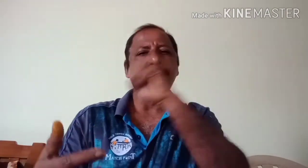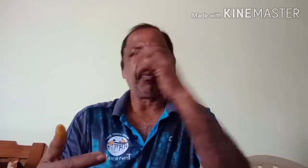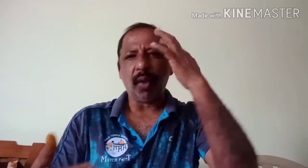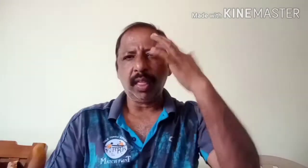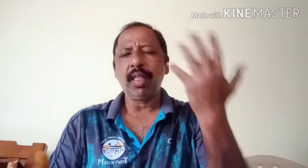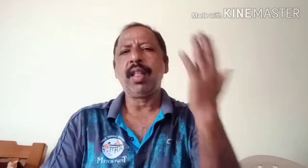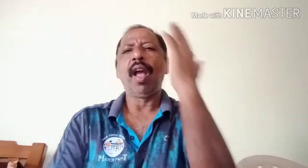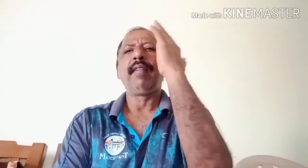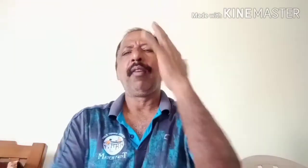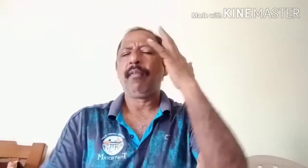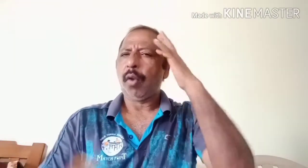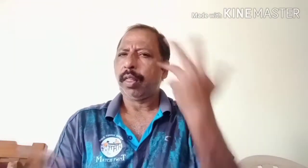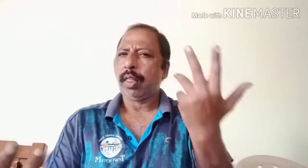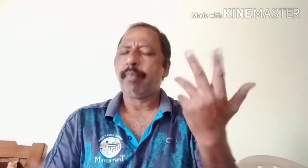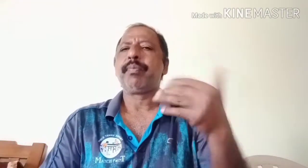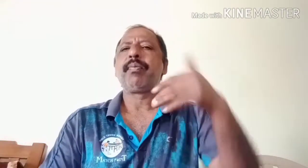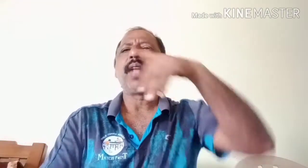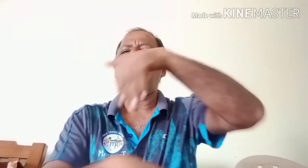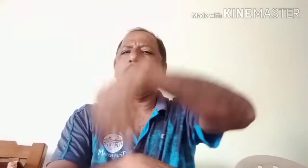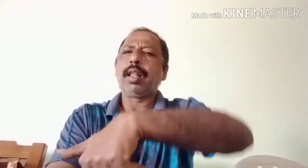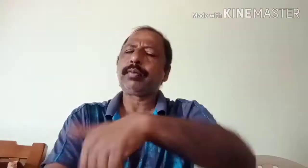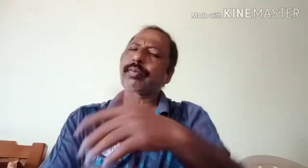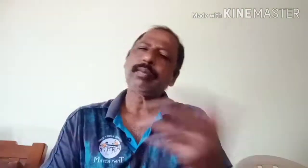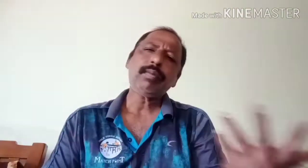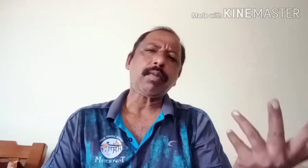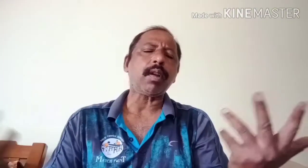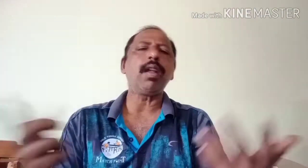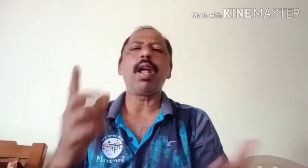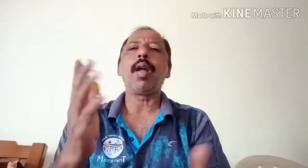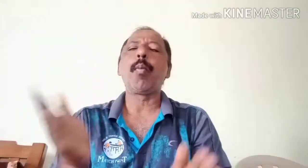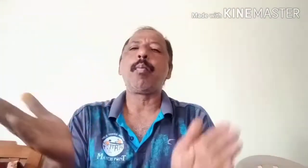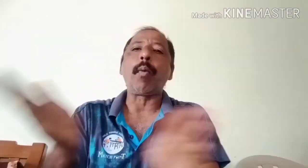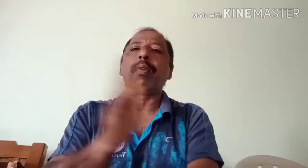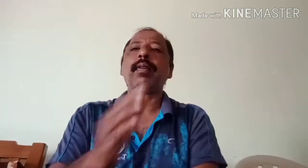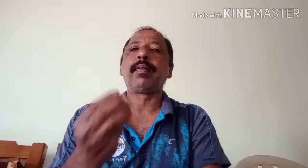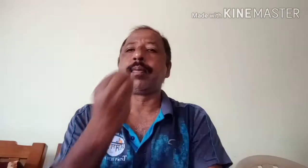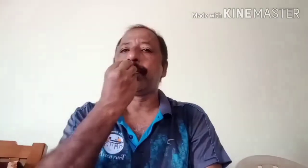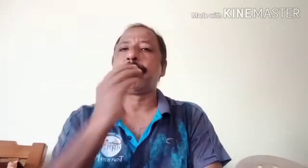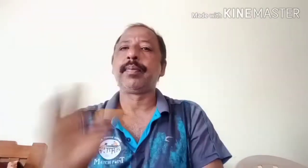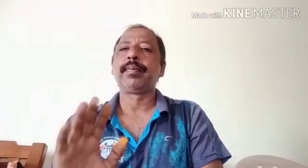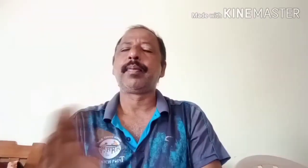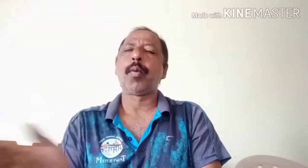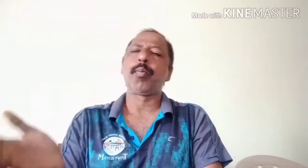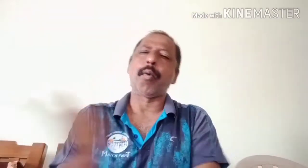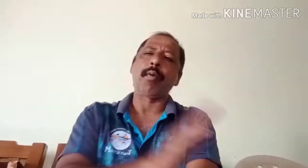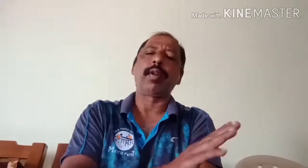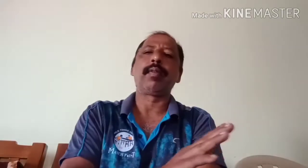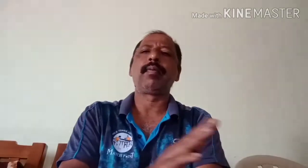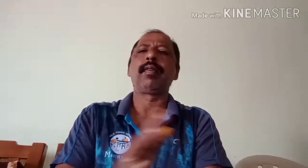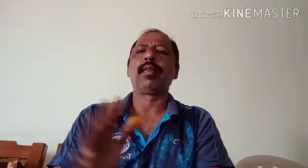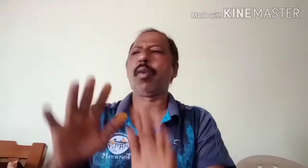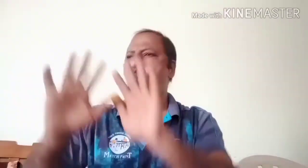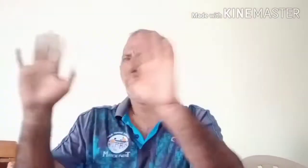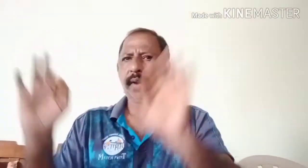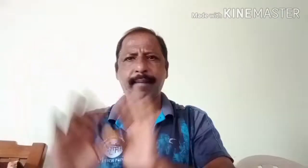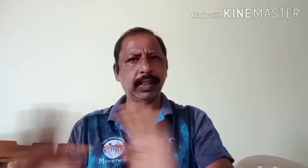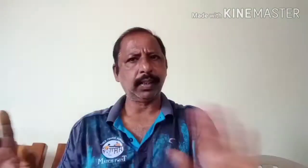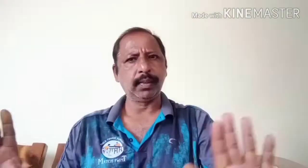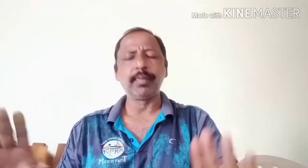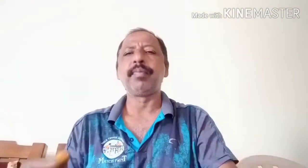BJP. I think that was a very competitive point that he worked for me. Interesting developments there. Thank you, Pallavi, for that. That interview also,